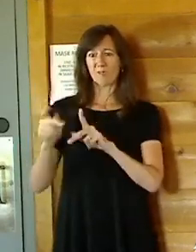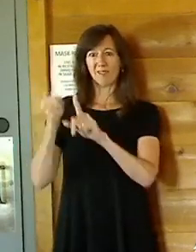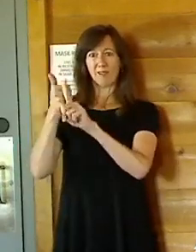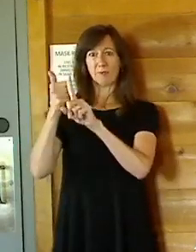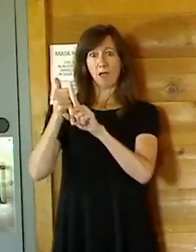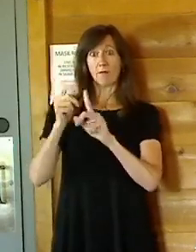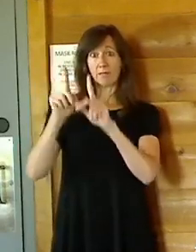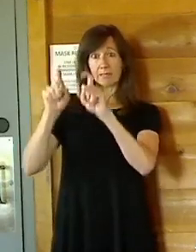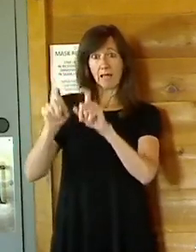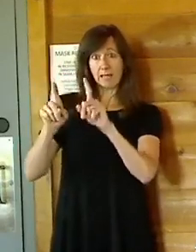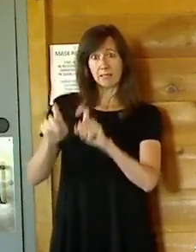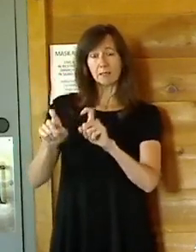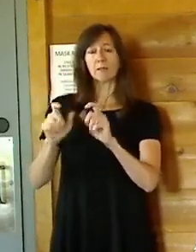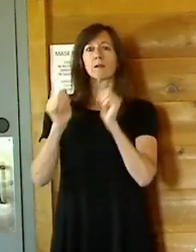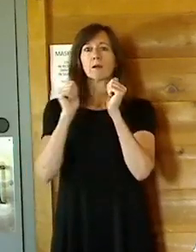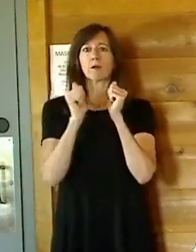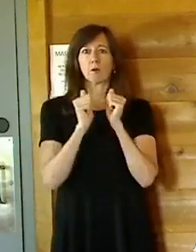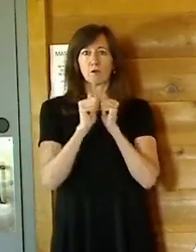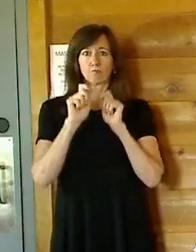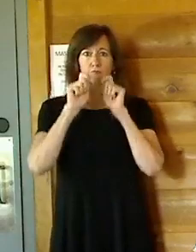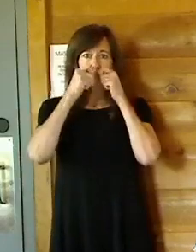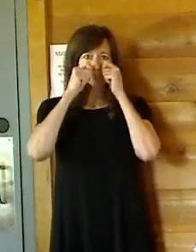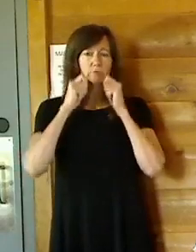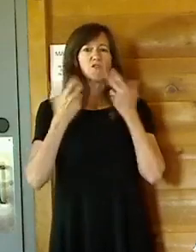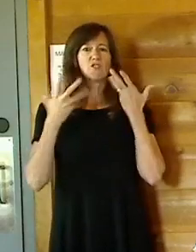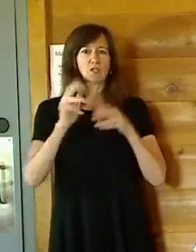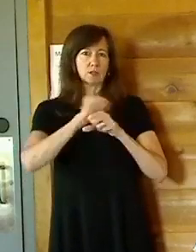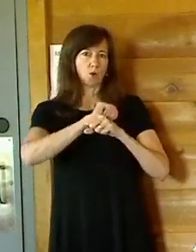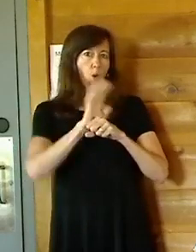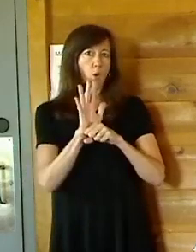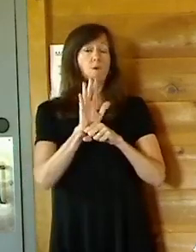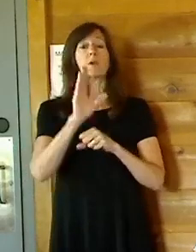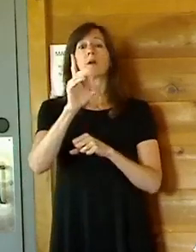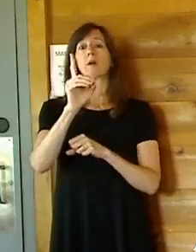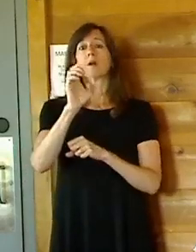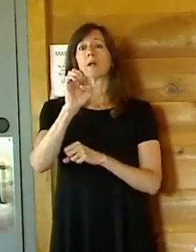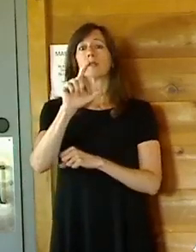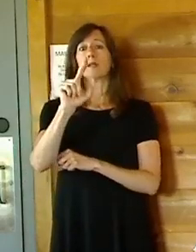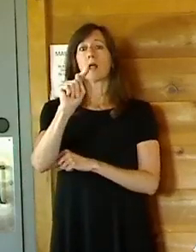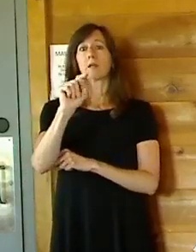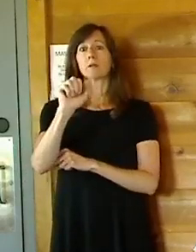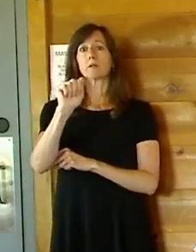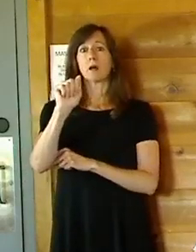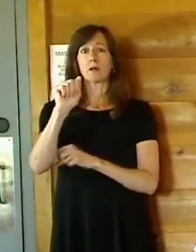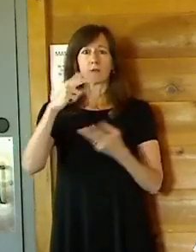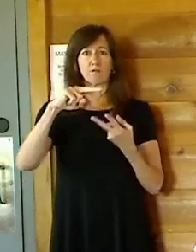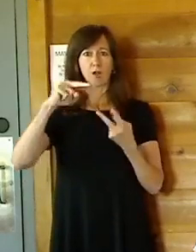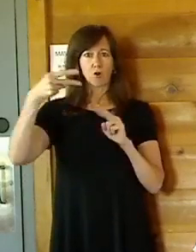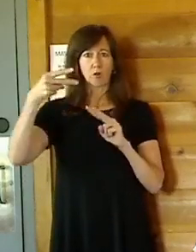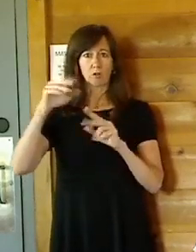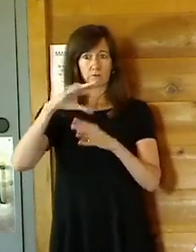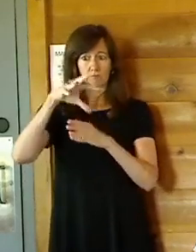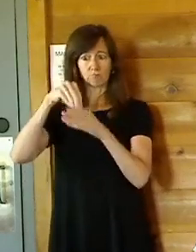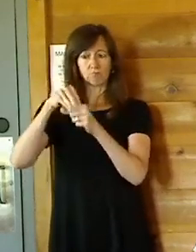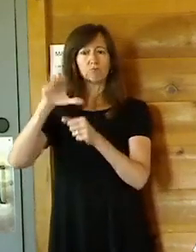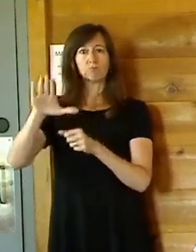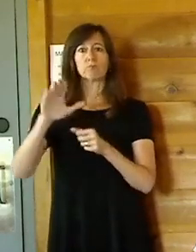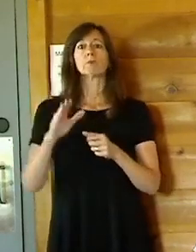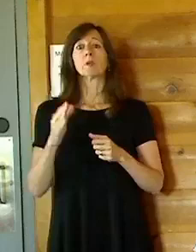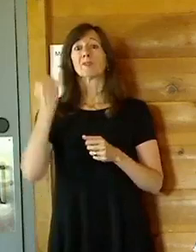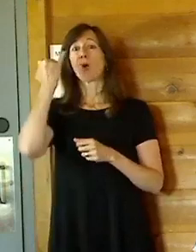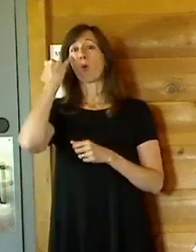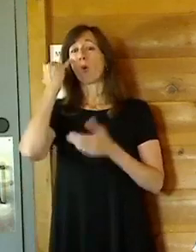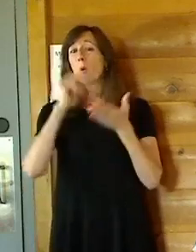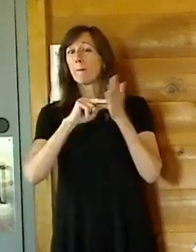Delta variant. We'll be very clear, as we have said from day one, if there are cases around us, there are cases among us.